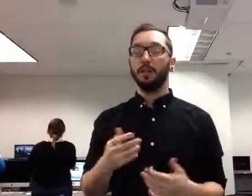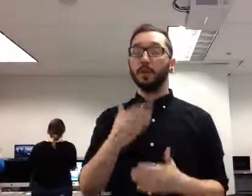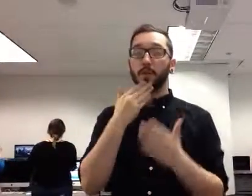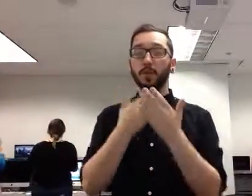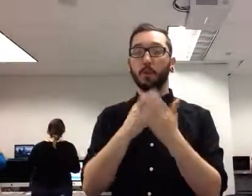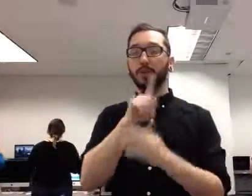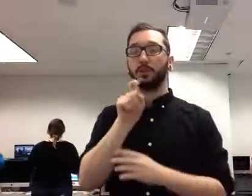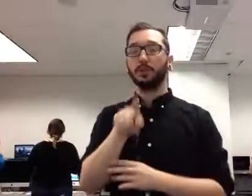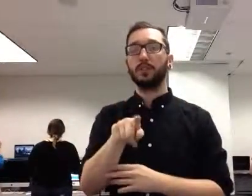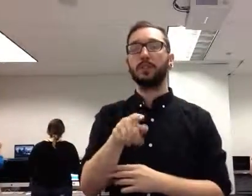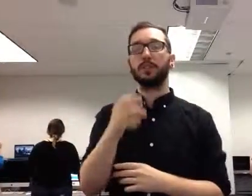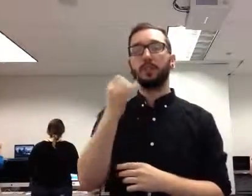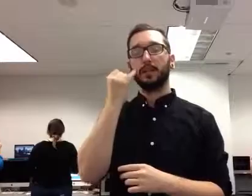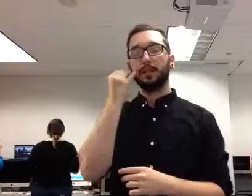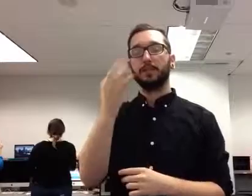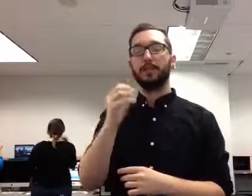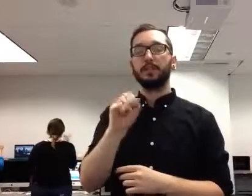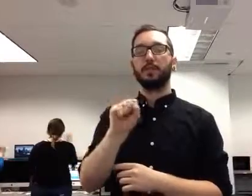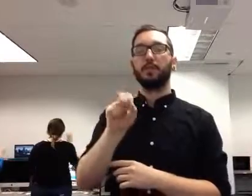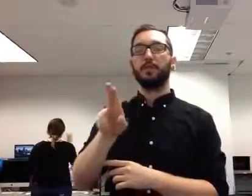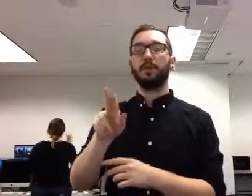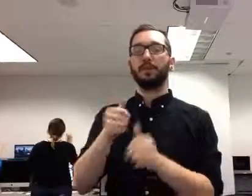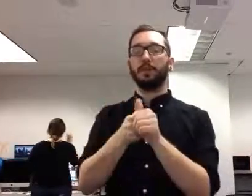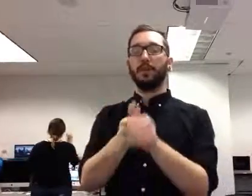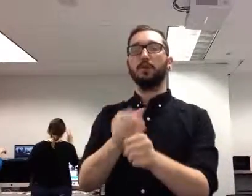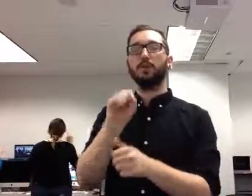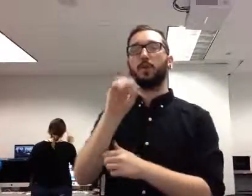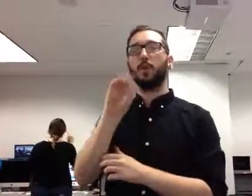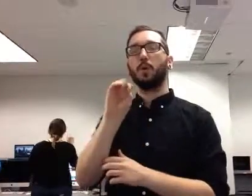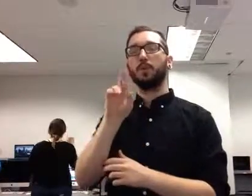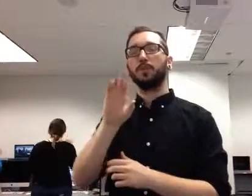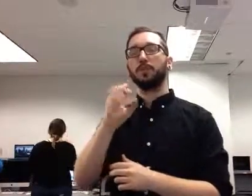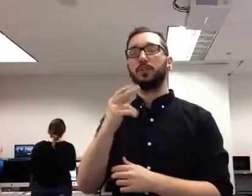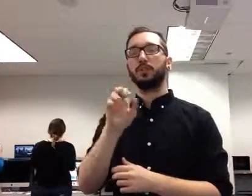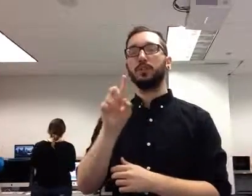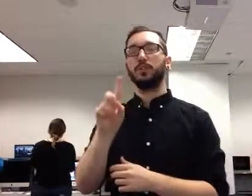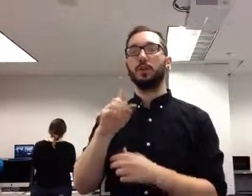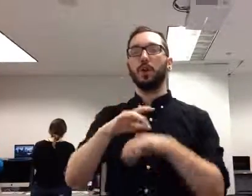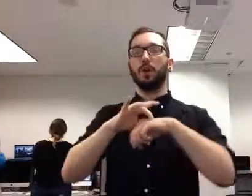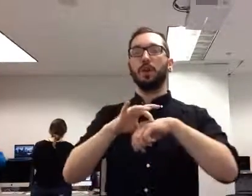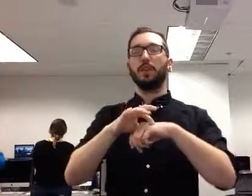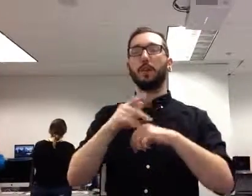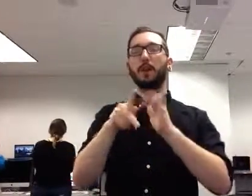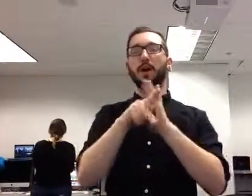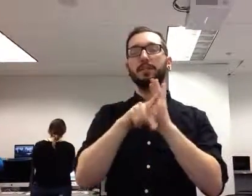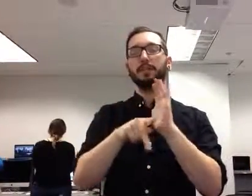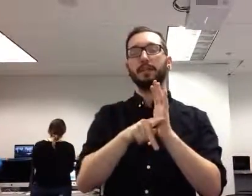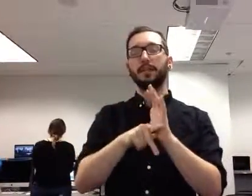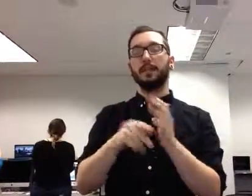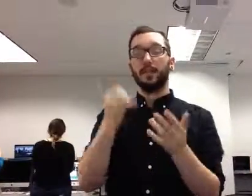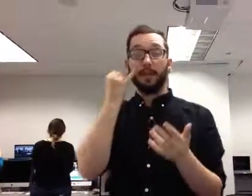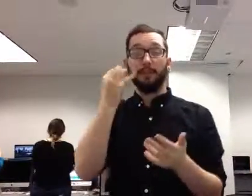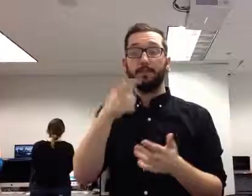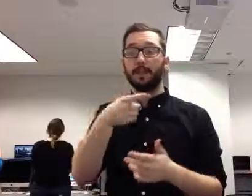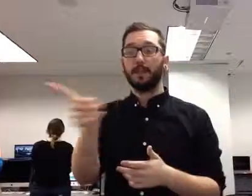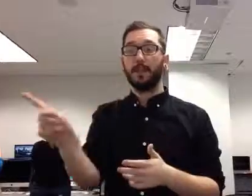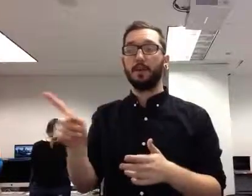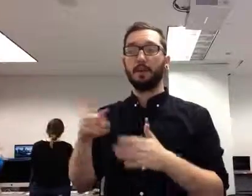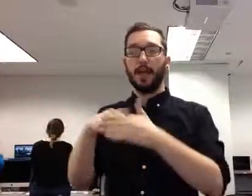Soviets followed a scorched earth policy, in other words, as they pulled back from the Germans, and